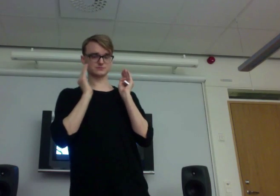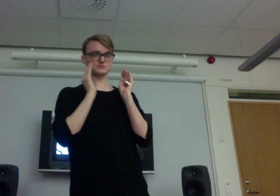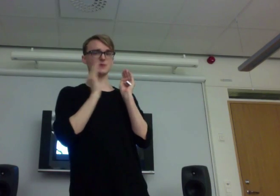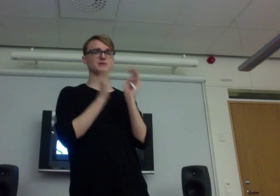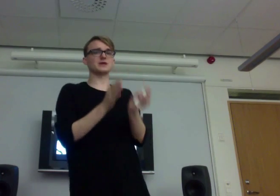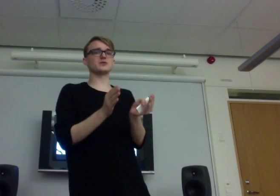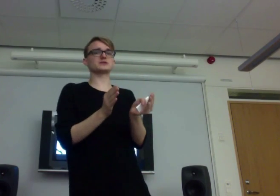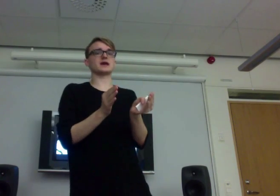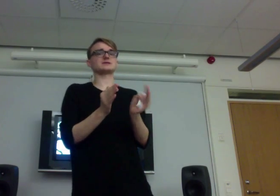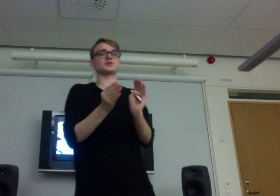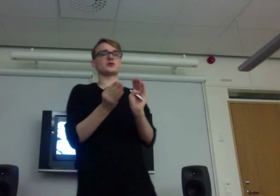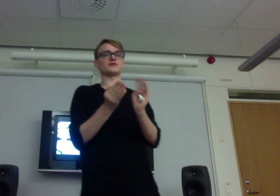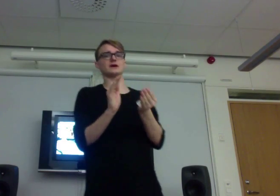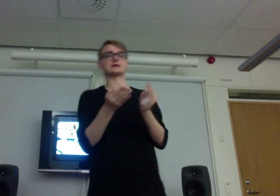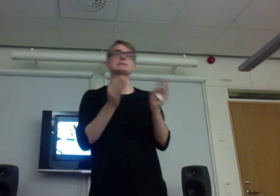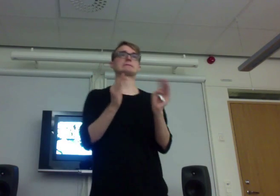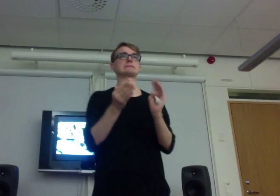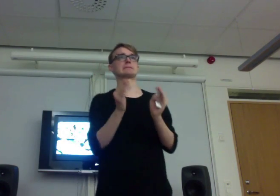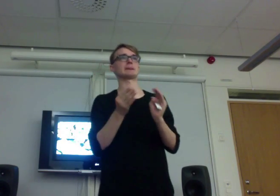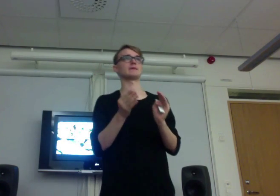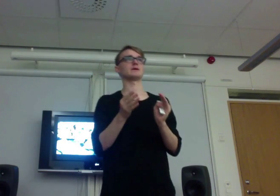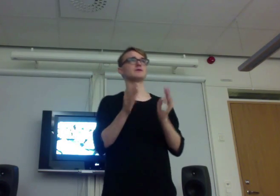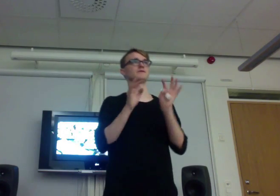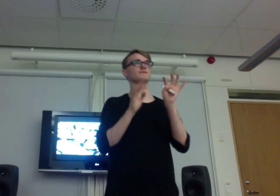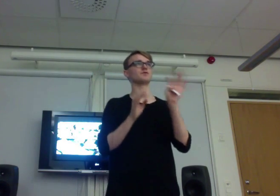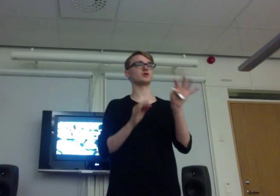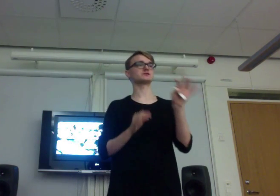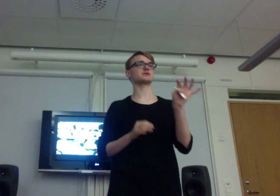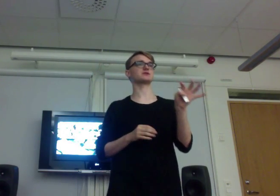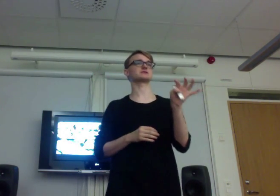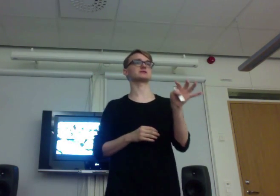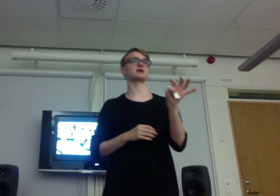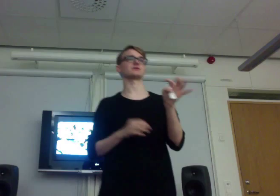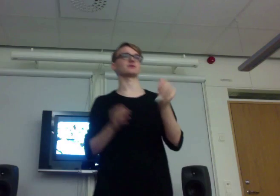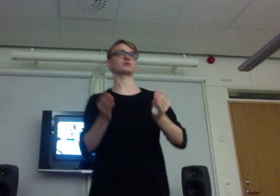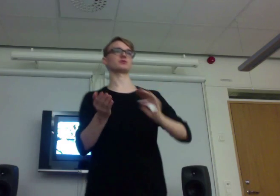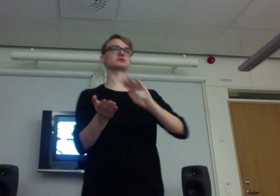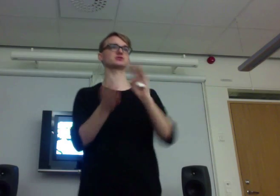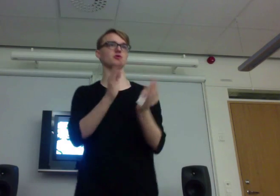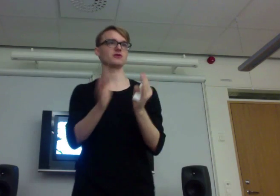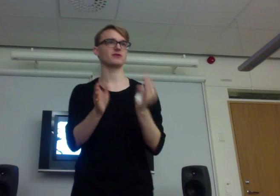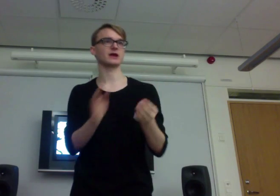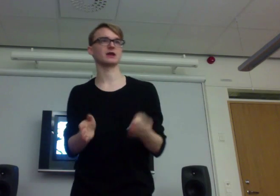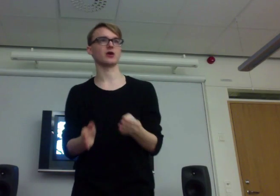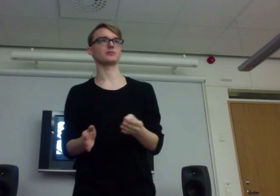But then it was, like, sort of, like, four Saturdays in London, which was sort of like a LARP.